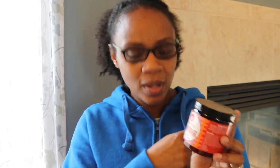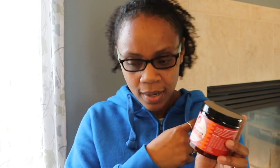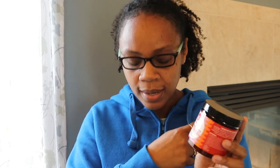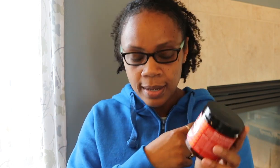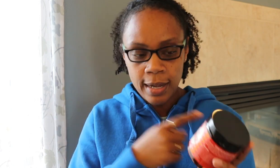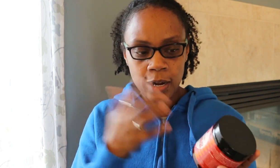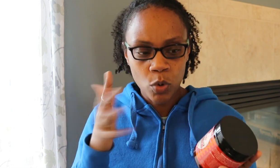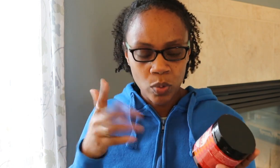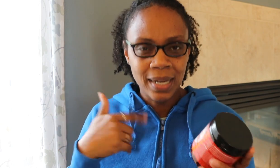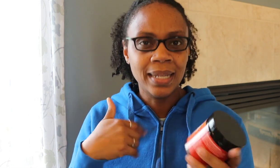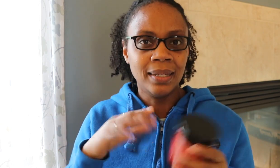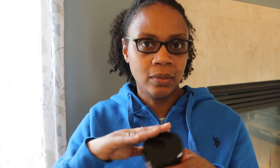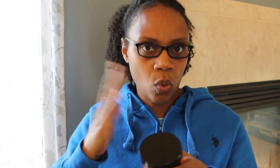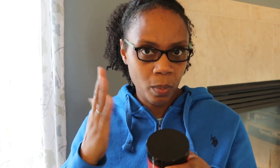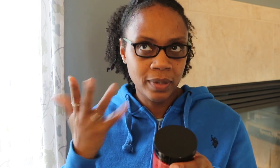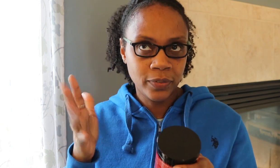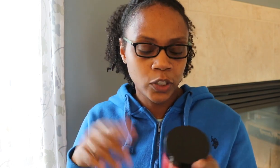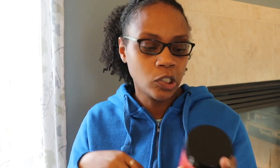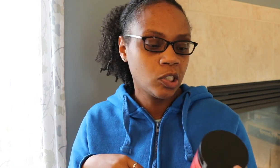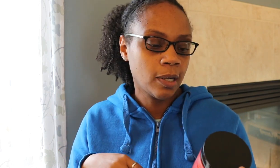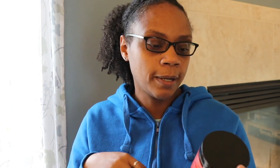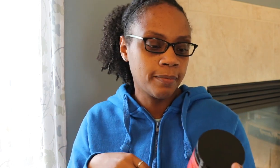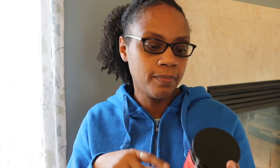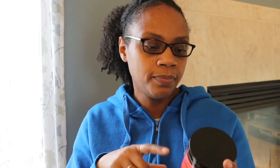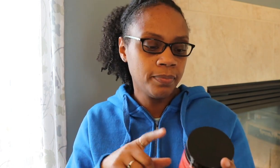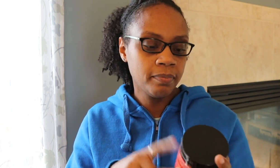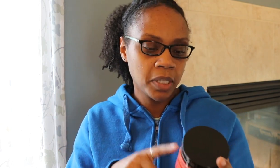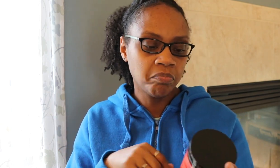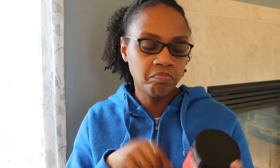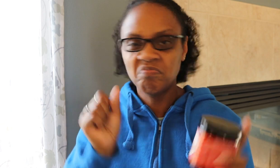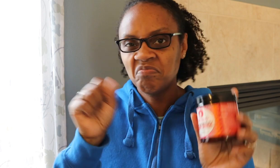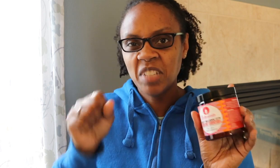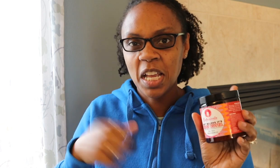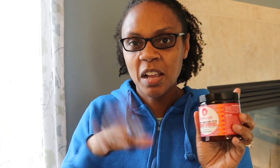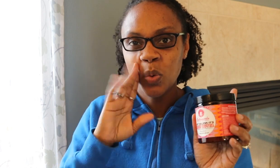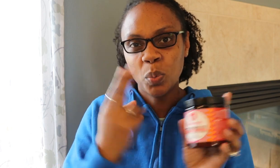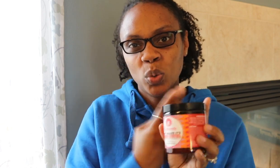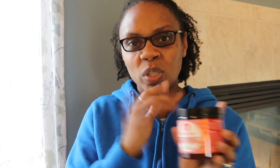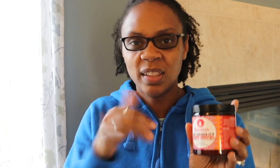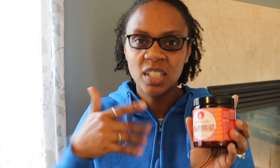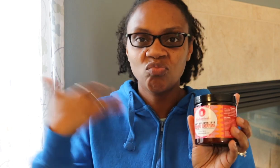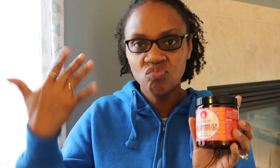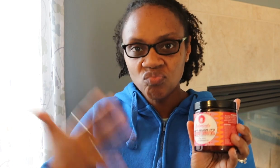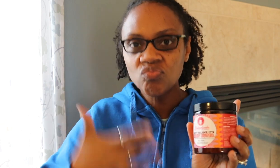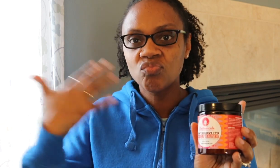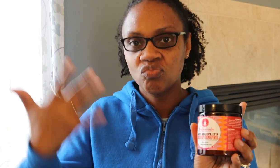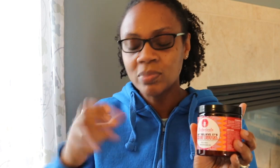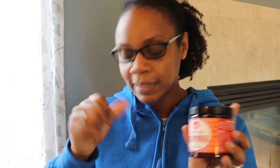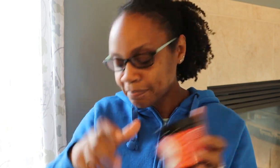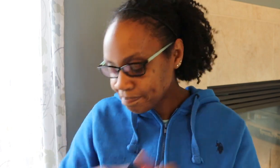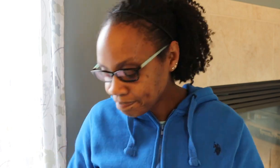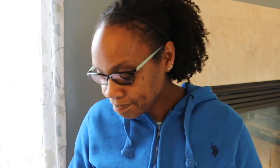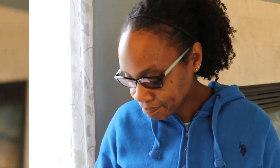already have one more on my shelf that is open right now. So yeah, I'll be using this one intermittently.